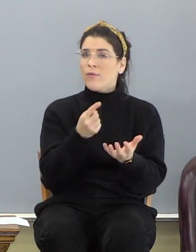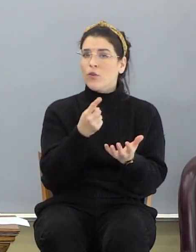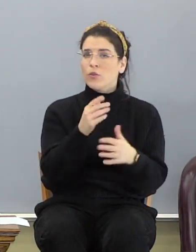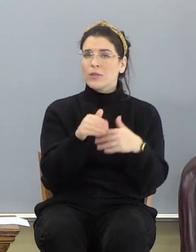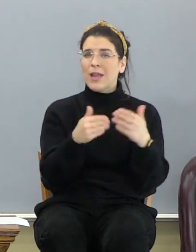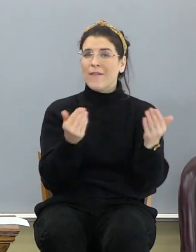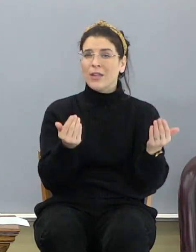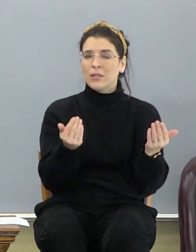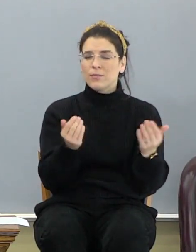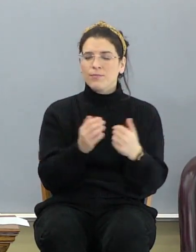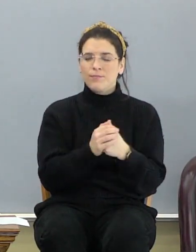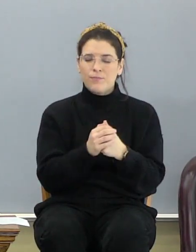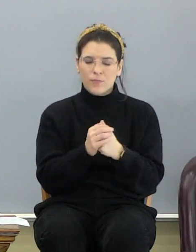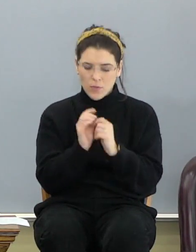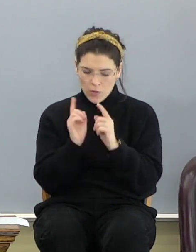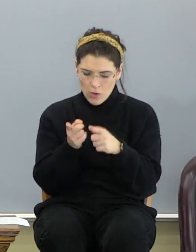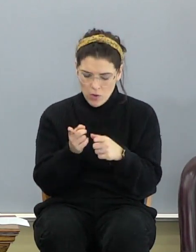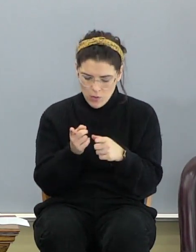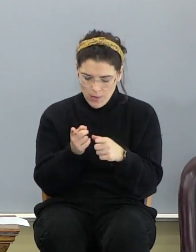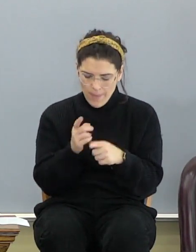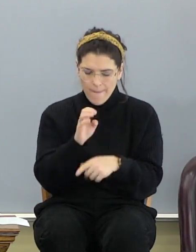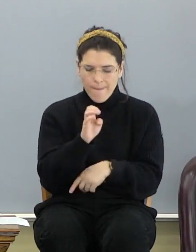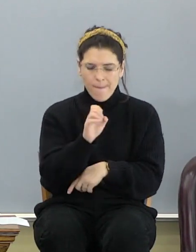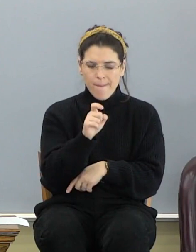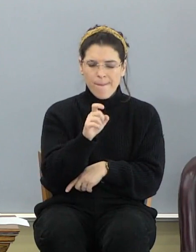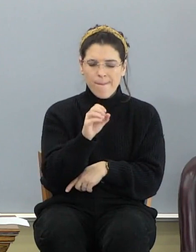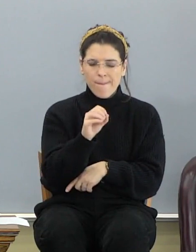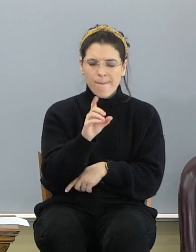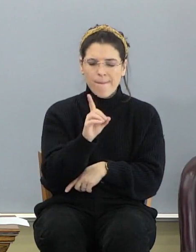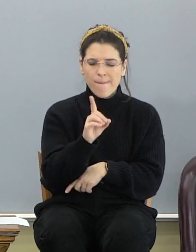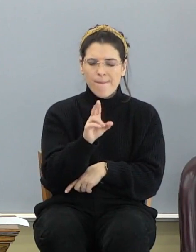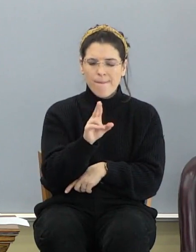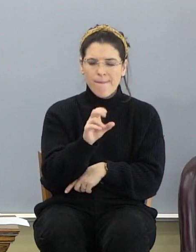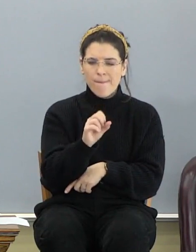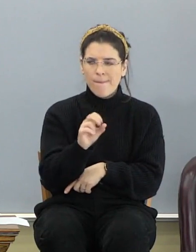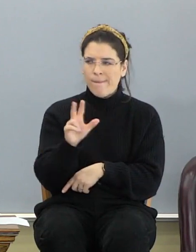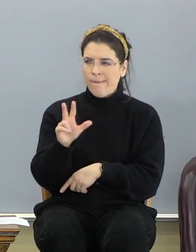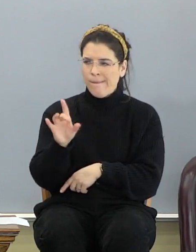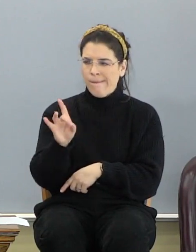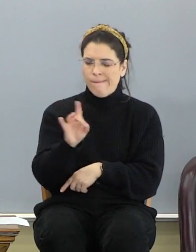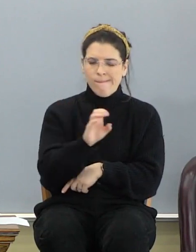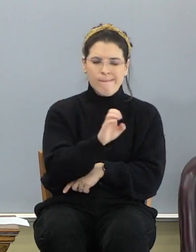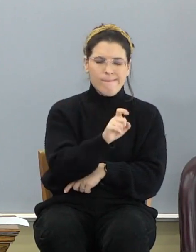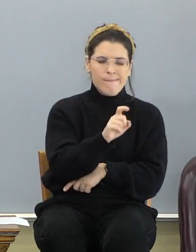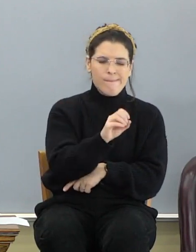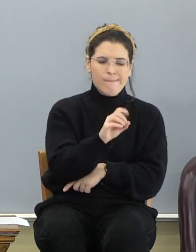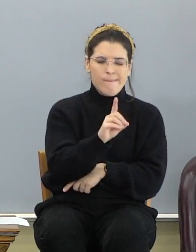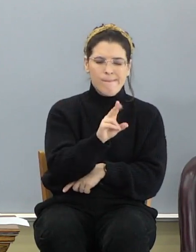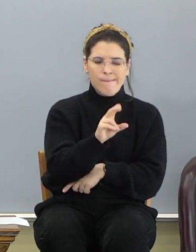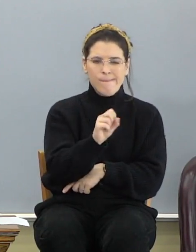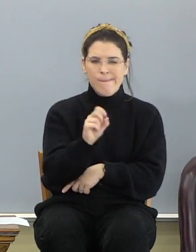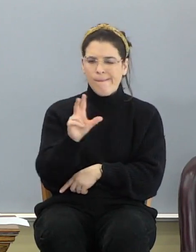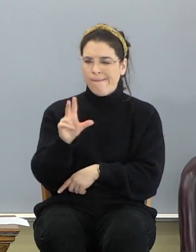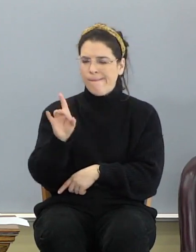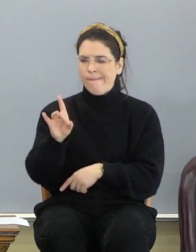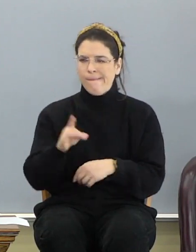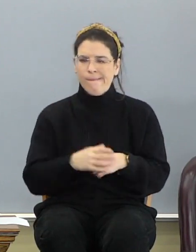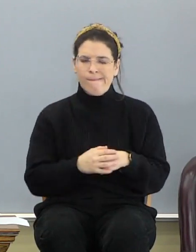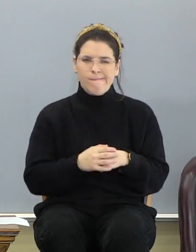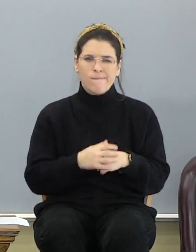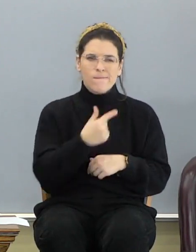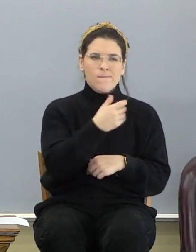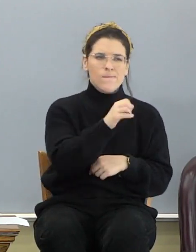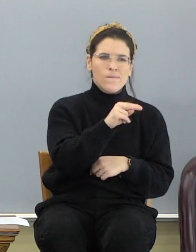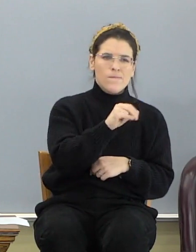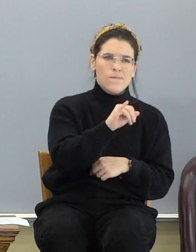heaven. Come with me, if you will, to Exodus chapter 38. In Genesis chapter one, he calls